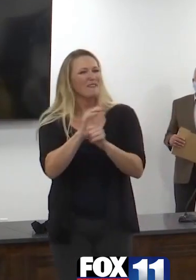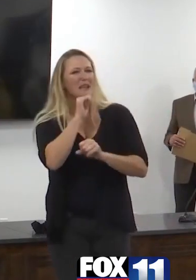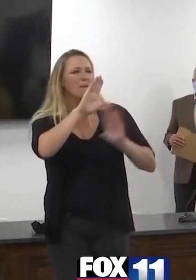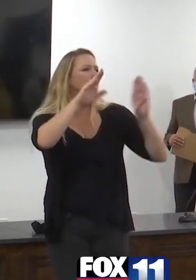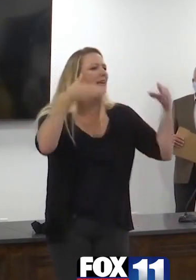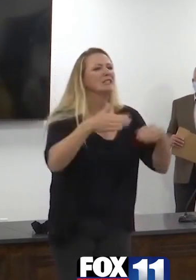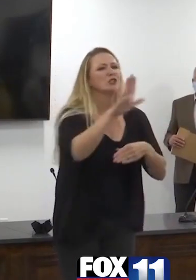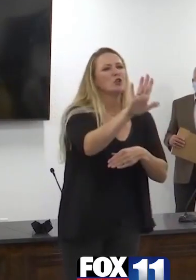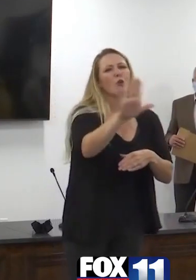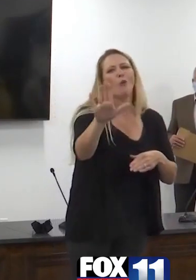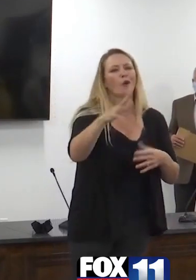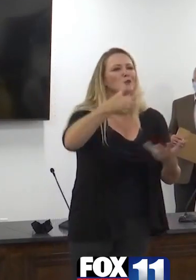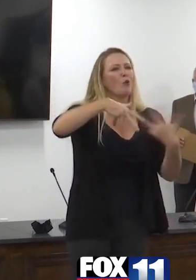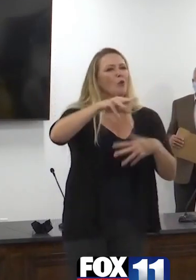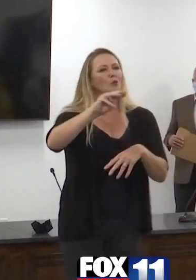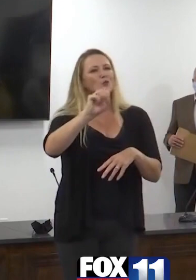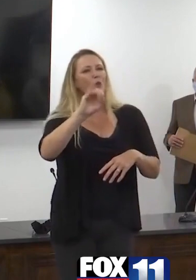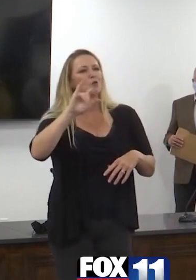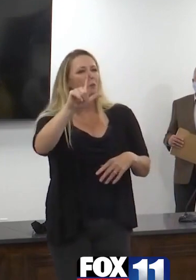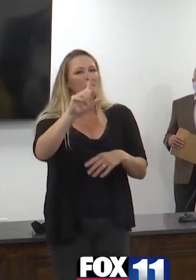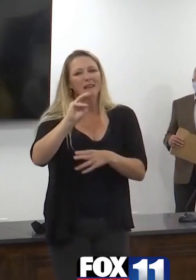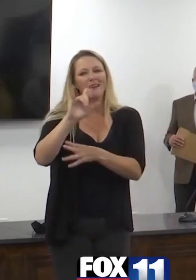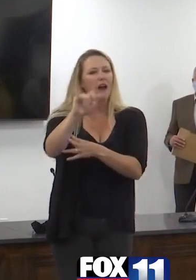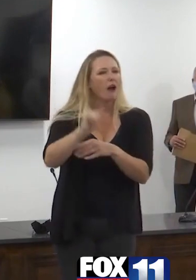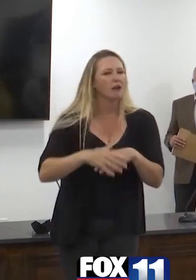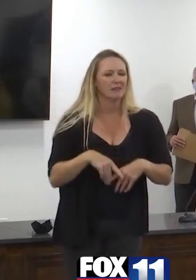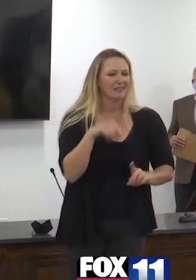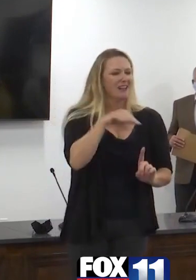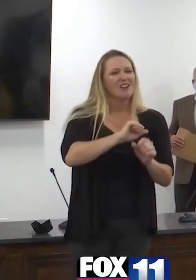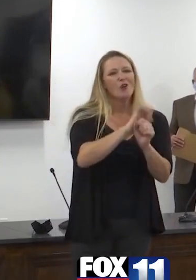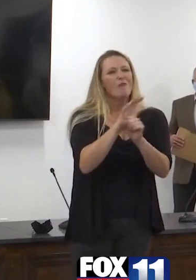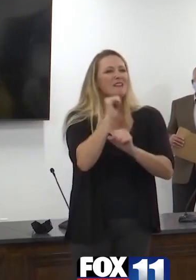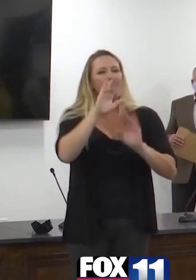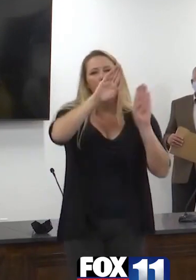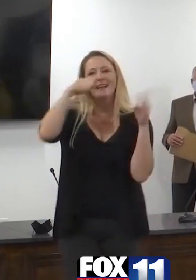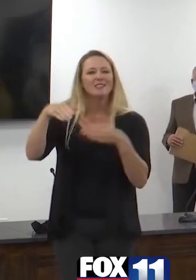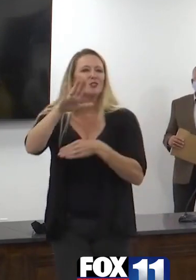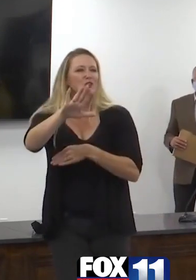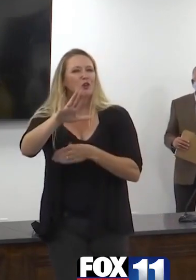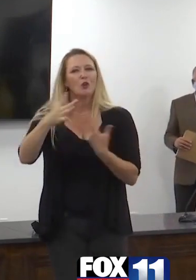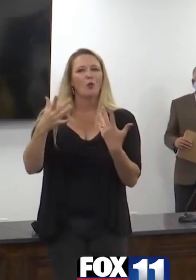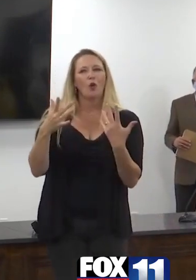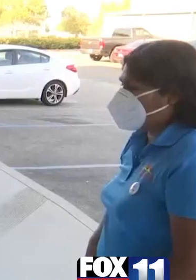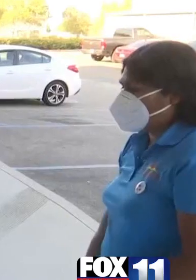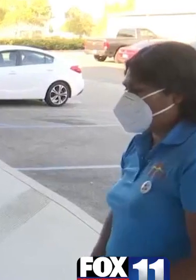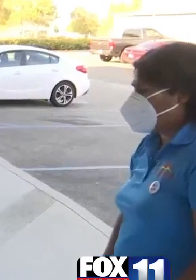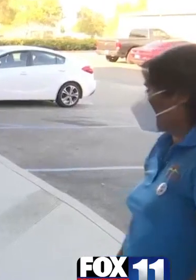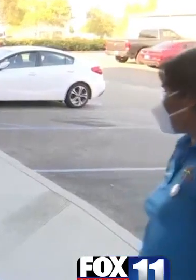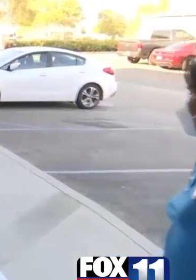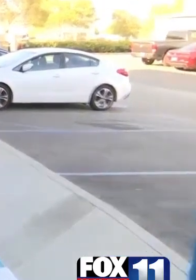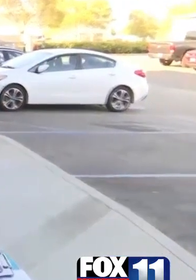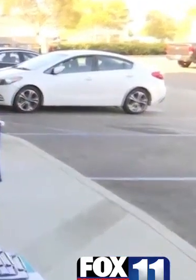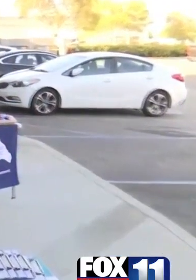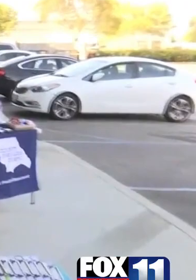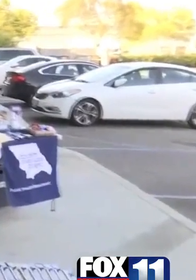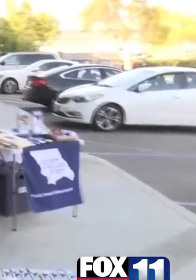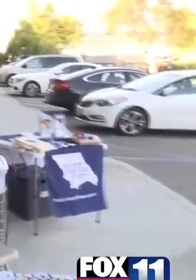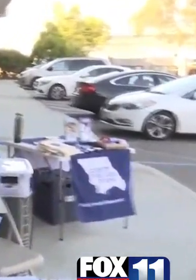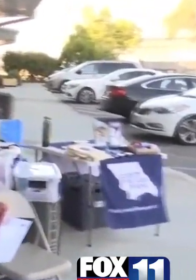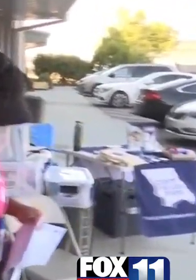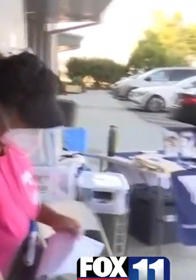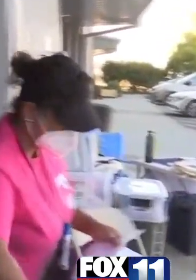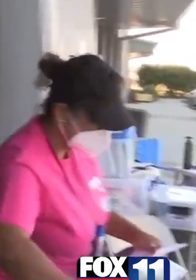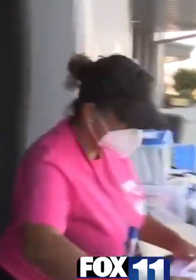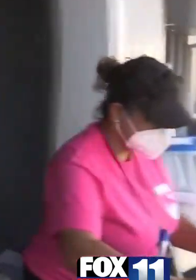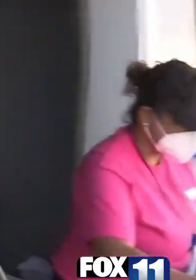virus doesn't engage in conspiracy theory. The virus knows that it wants to live. County officials